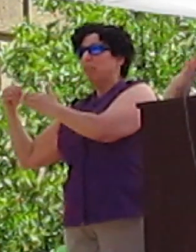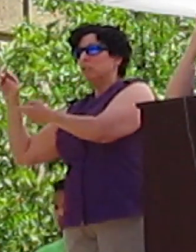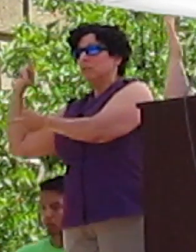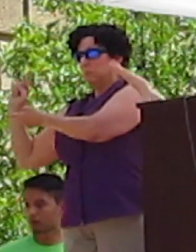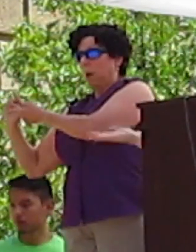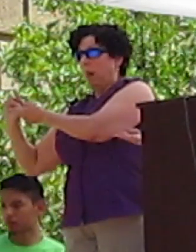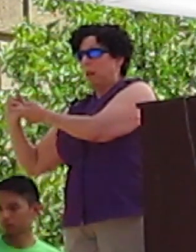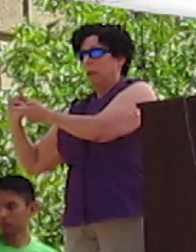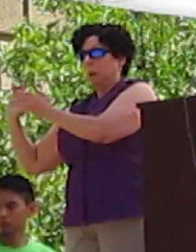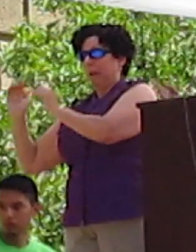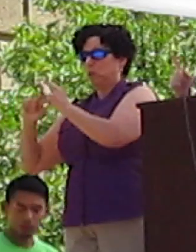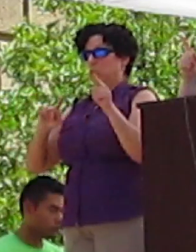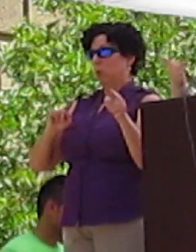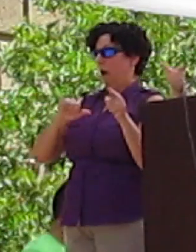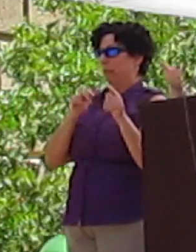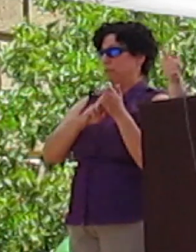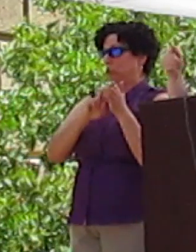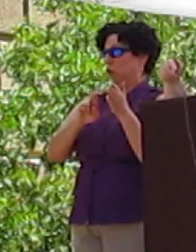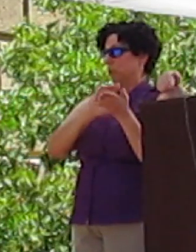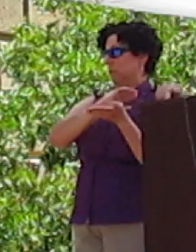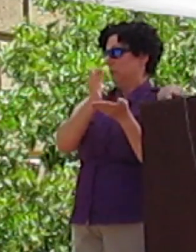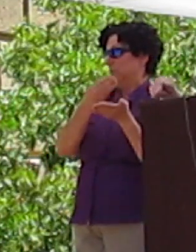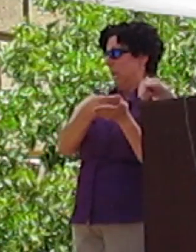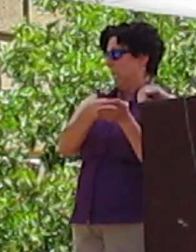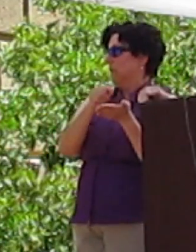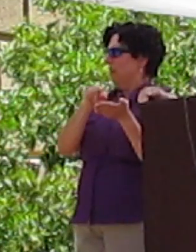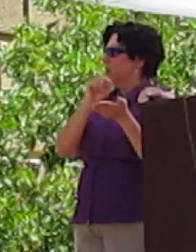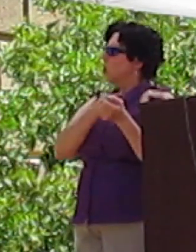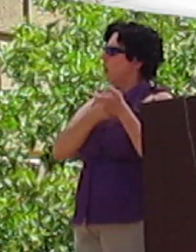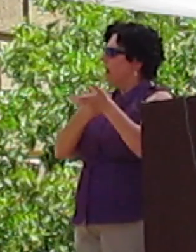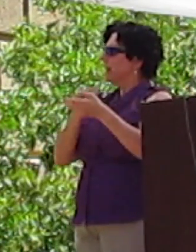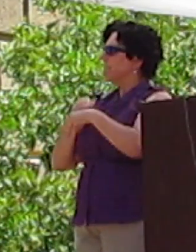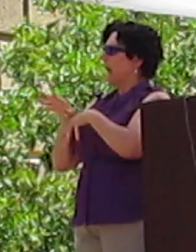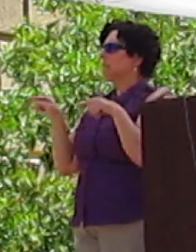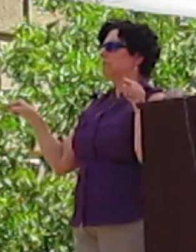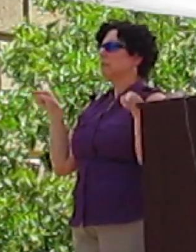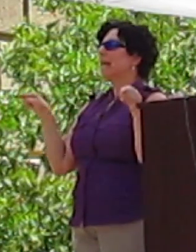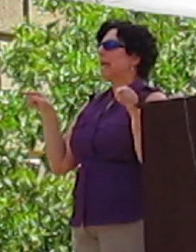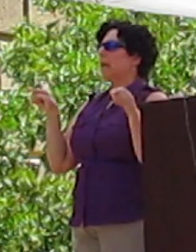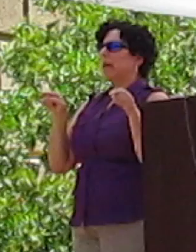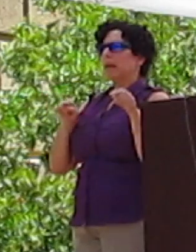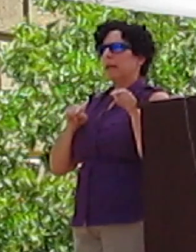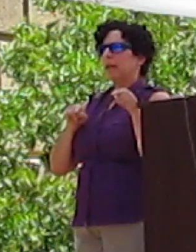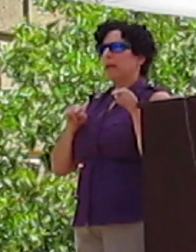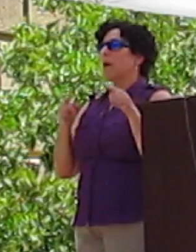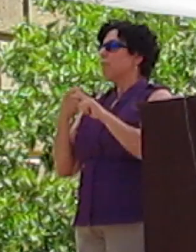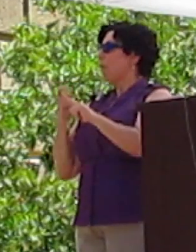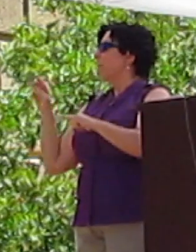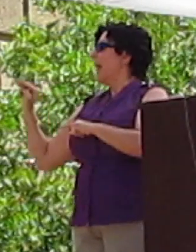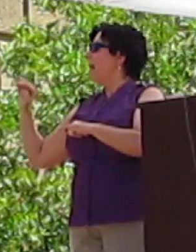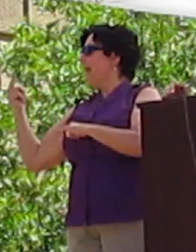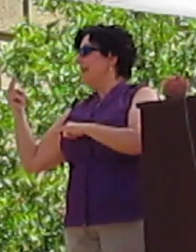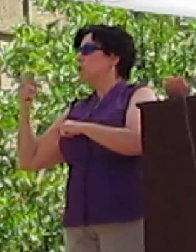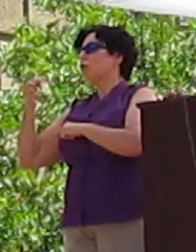big pie of research dollars. While that's true, there's a cause and effect. That, in fact, it's the results that come out of those NIH